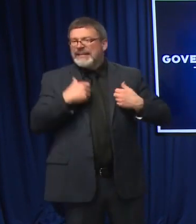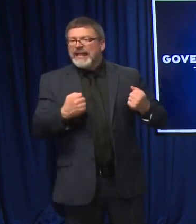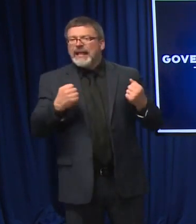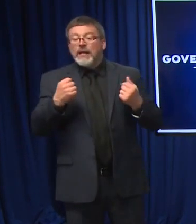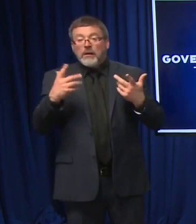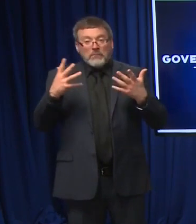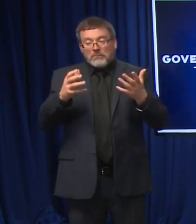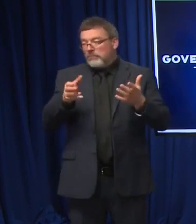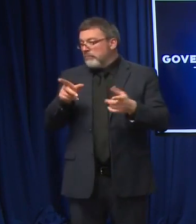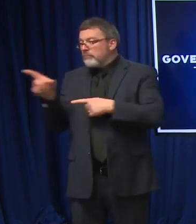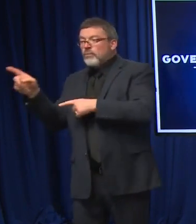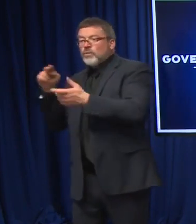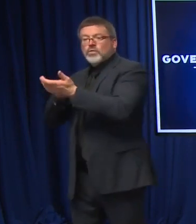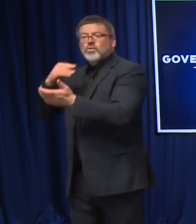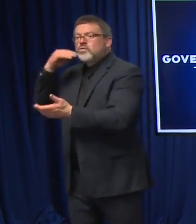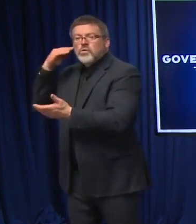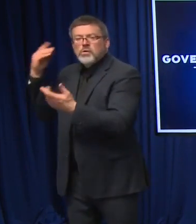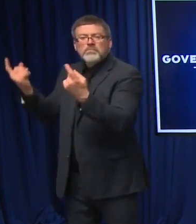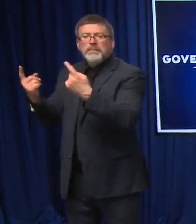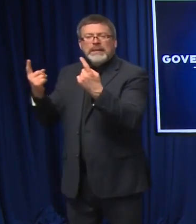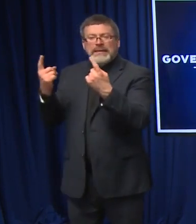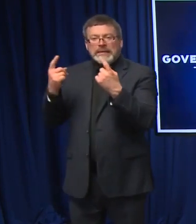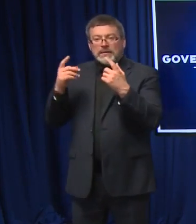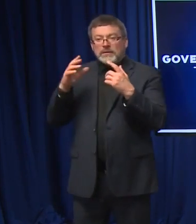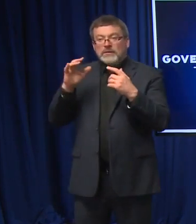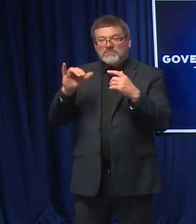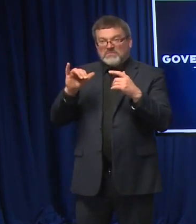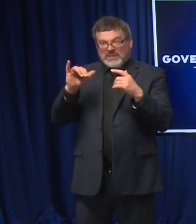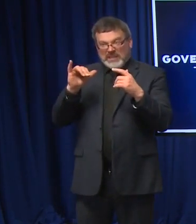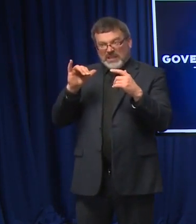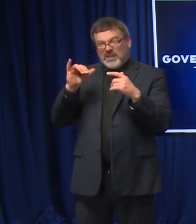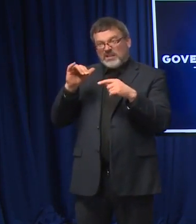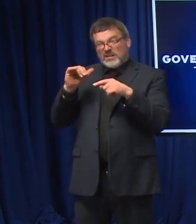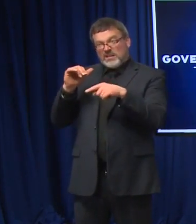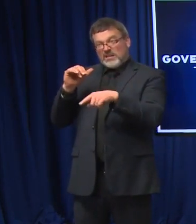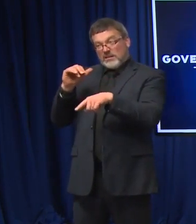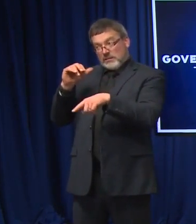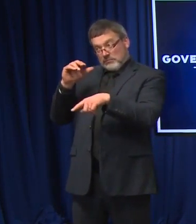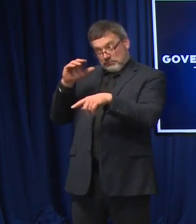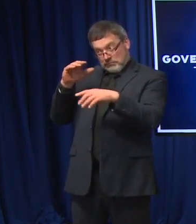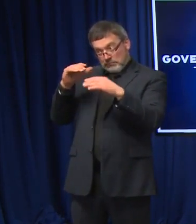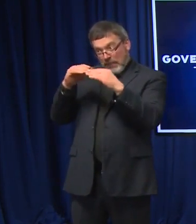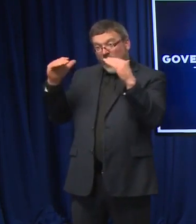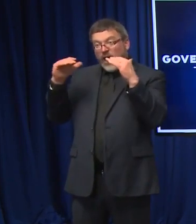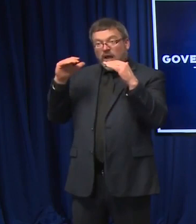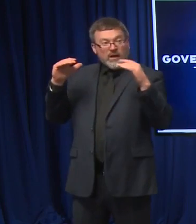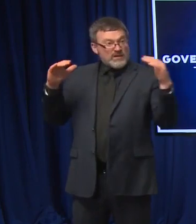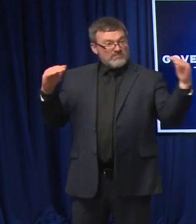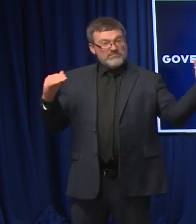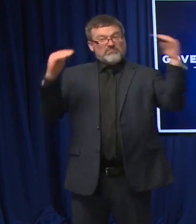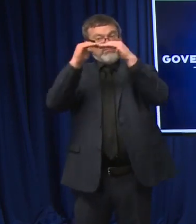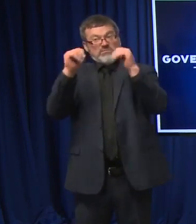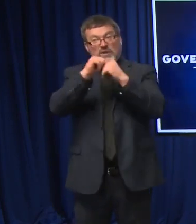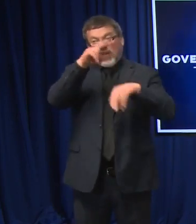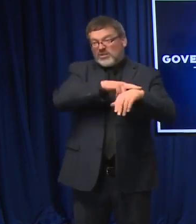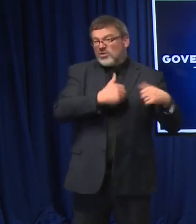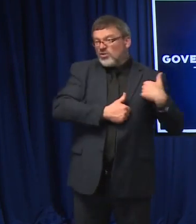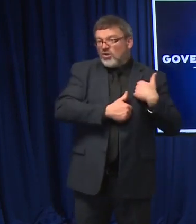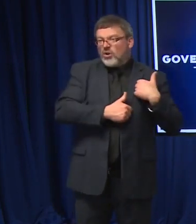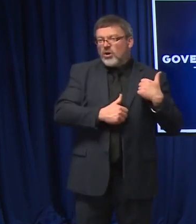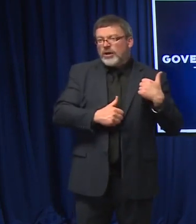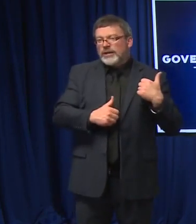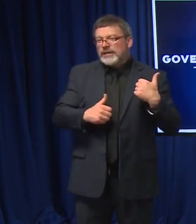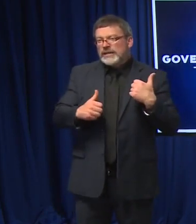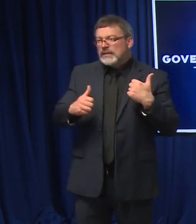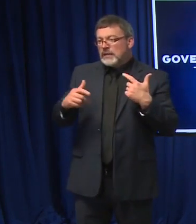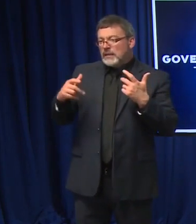back door, could we provide that same level of service with our National Guard in nursing homes to allow them to take more people out of the hospital and into